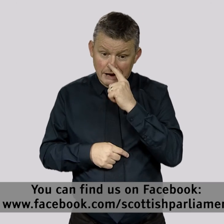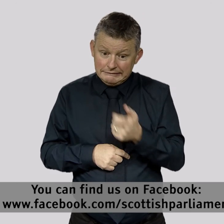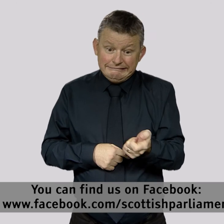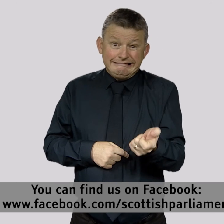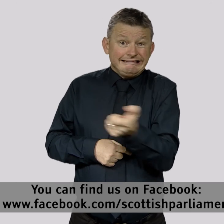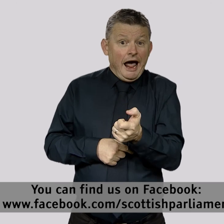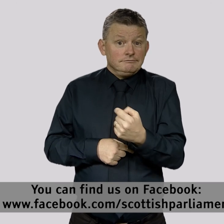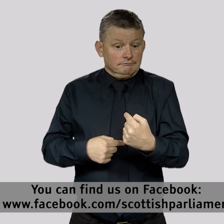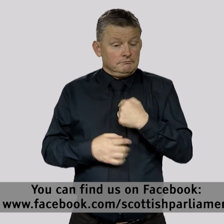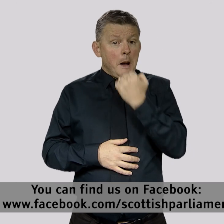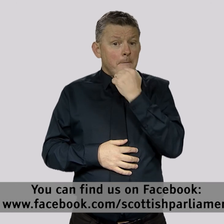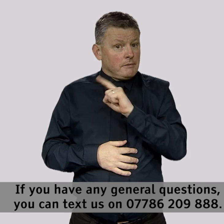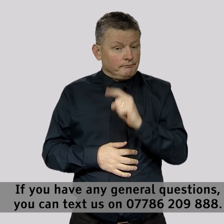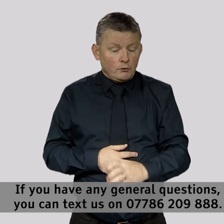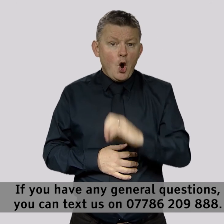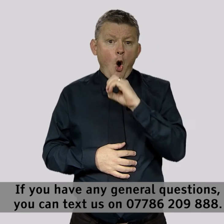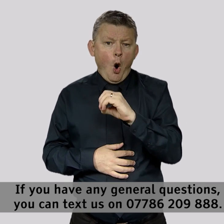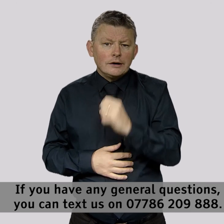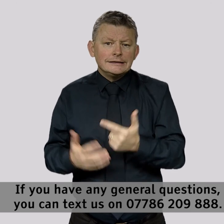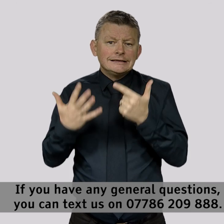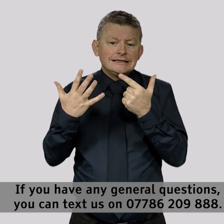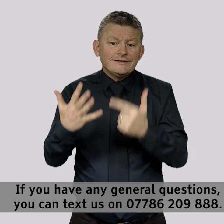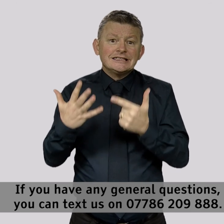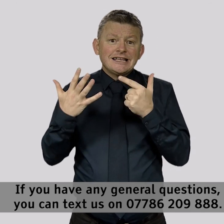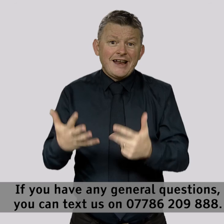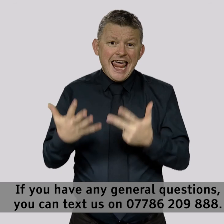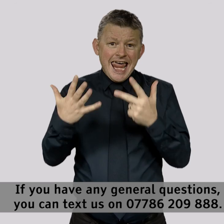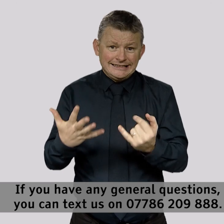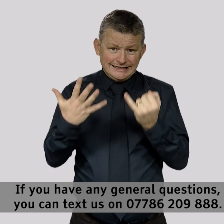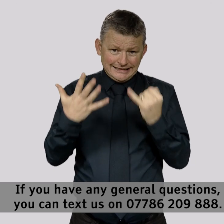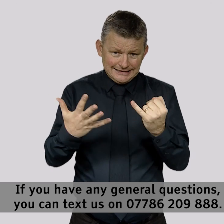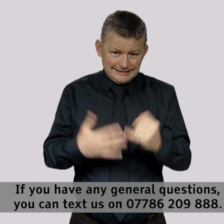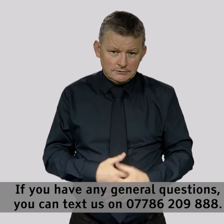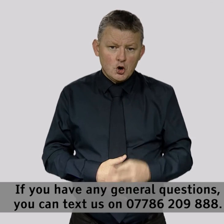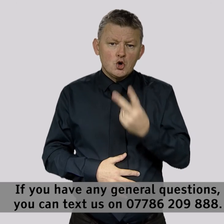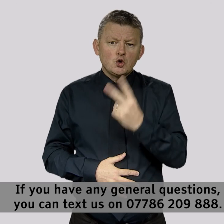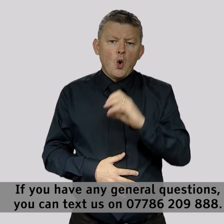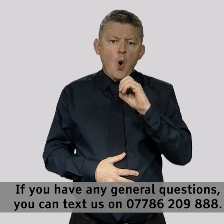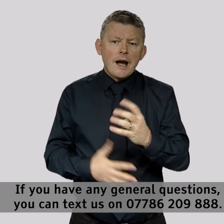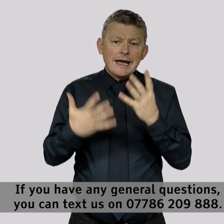you have any general questions, you can text us on 07786